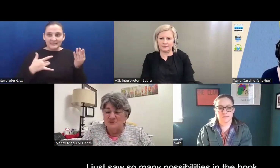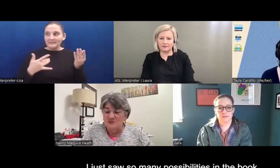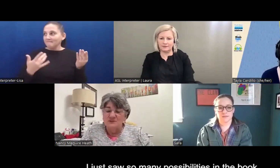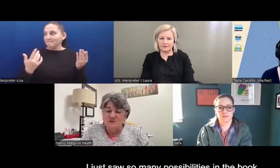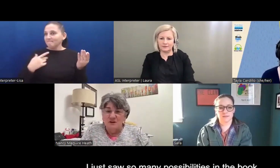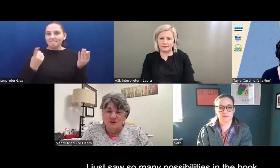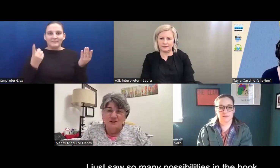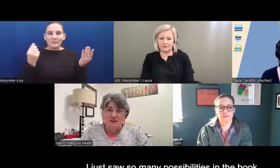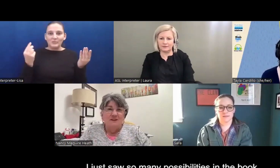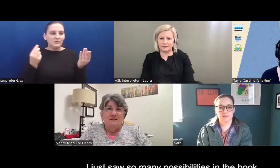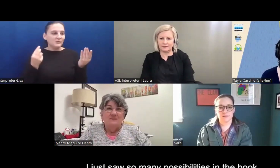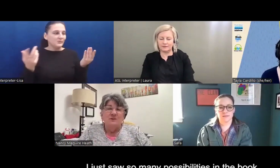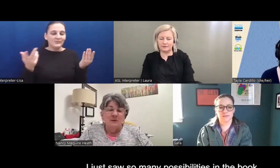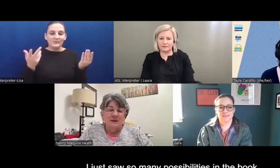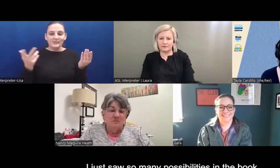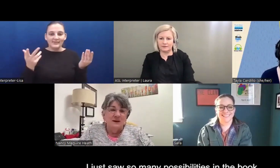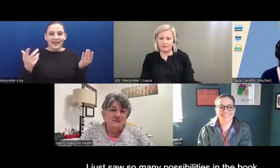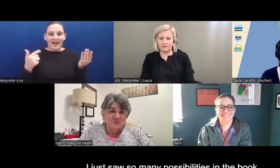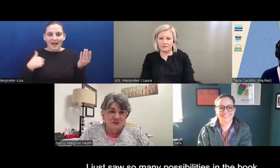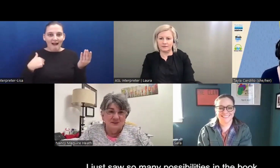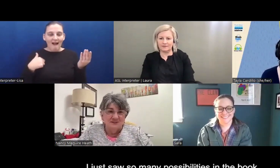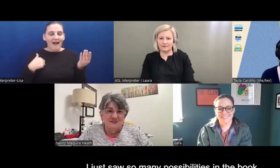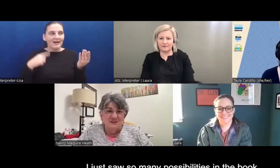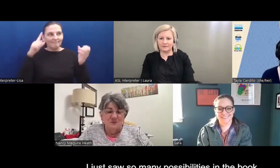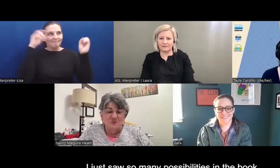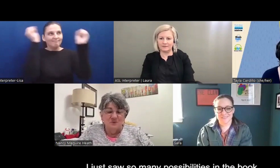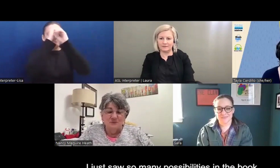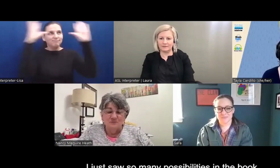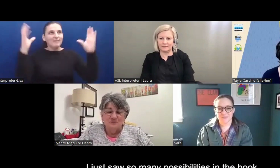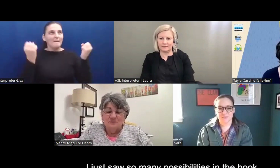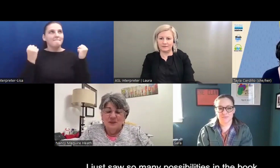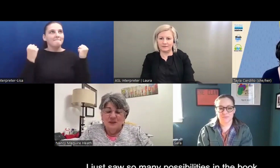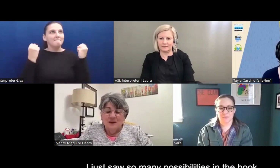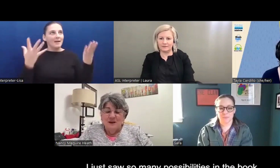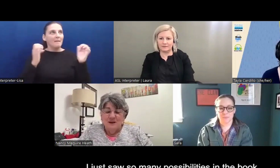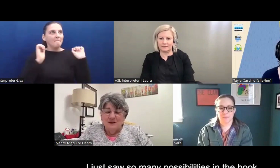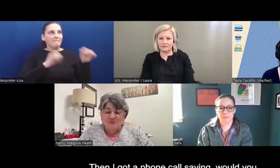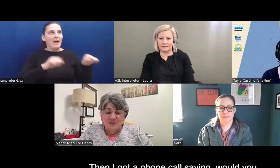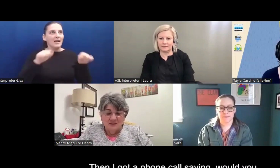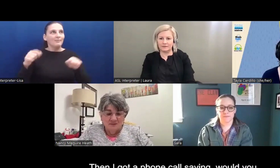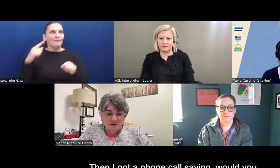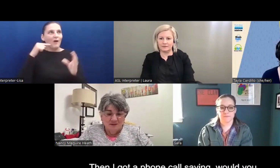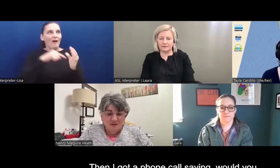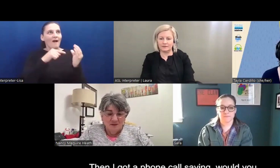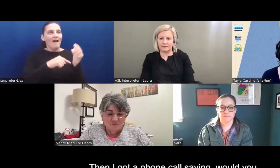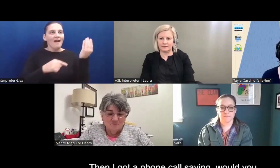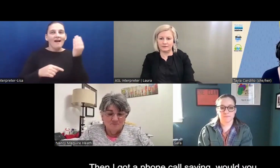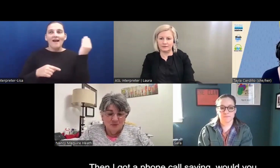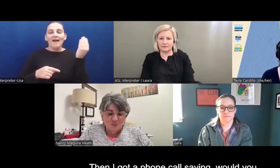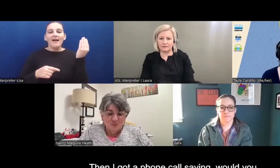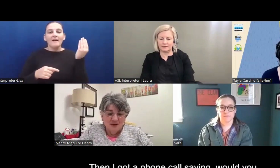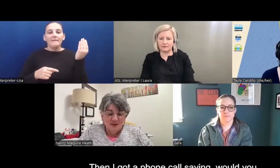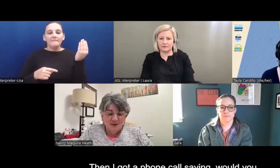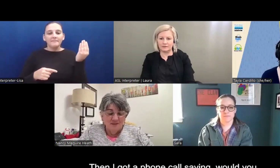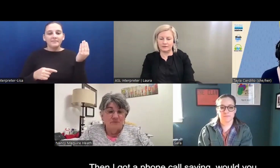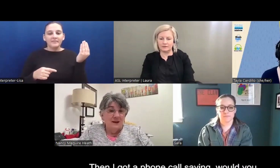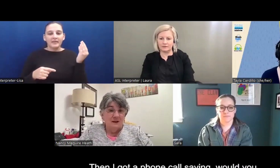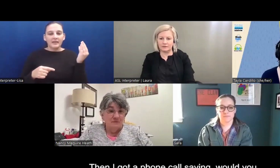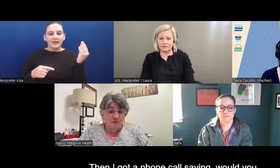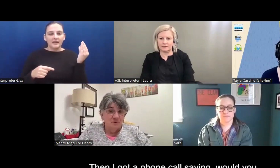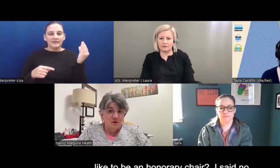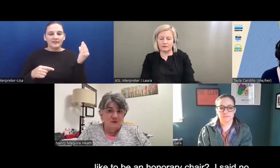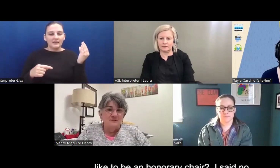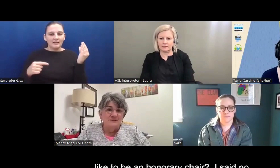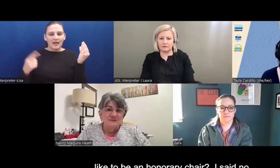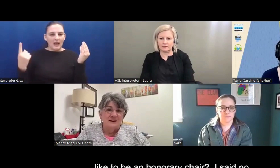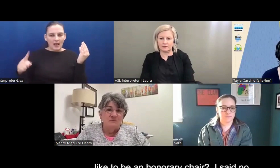I just saw so many possibilities in the book. Uh, and then, um, my, I, I got